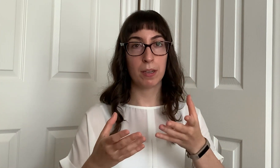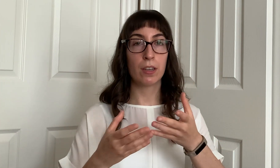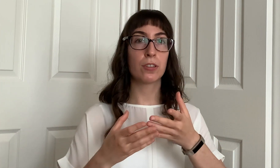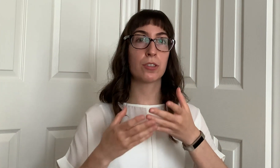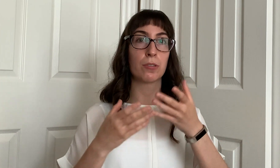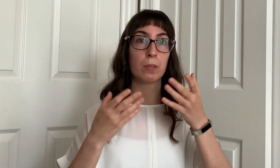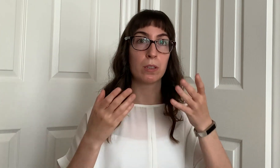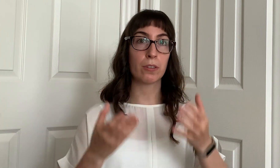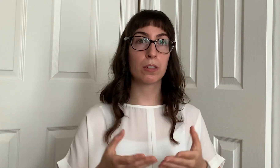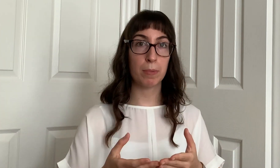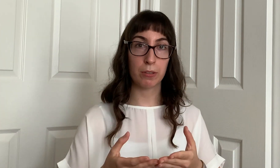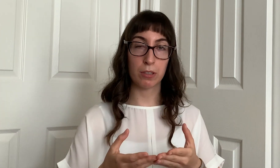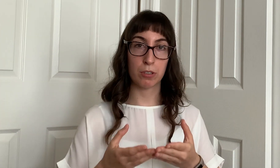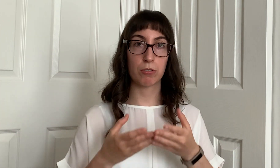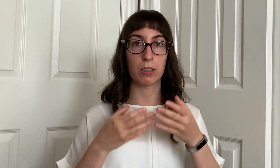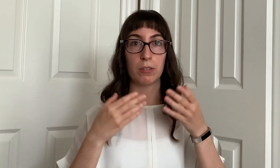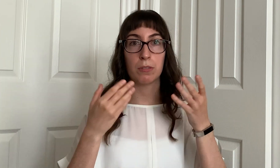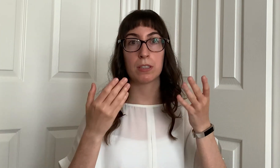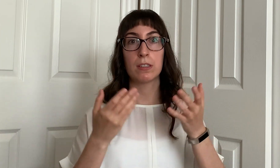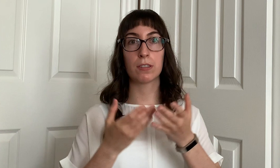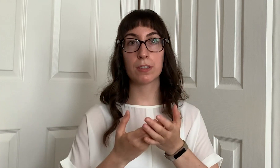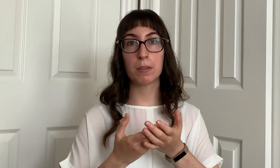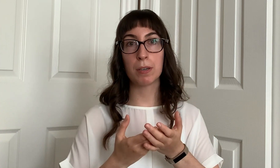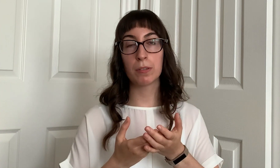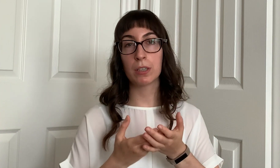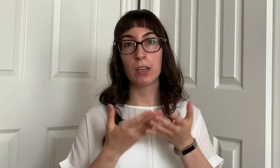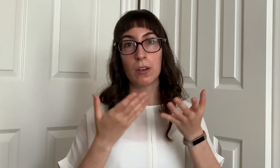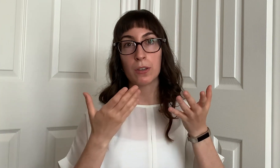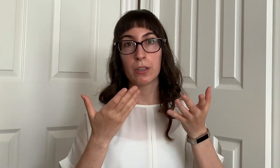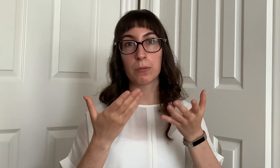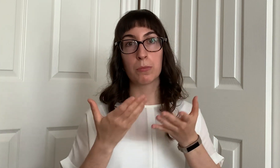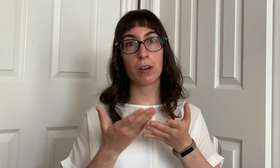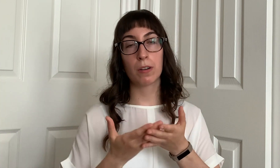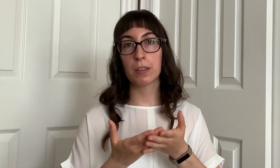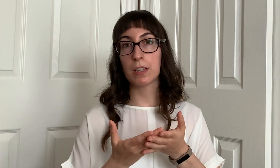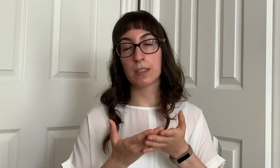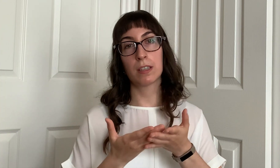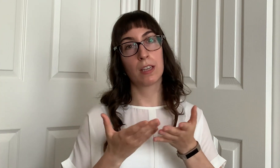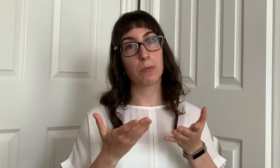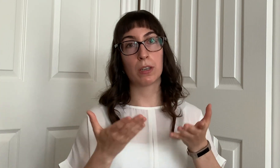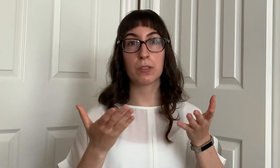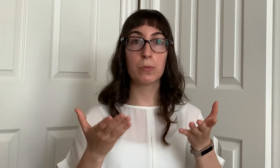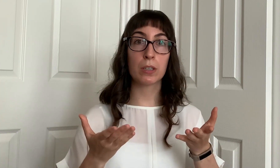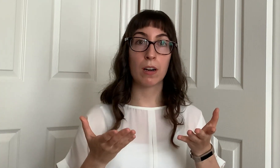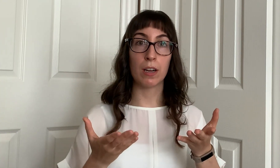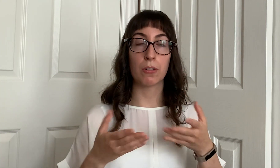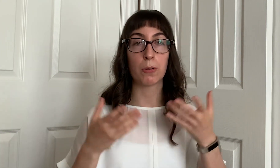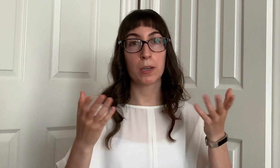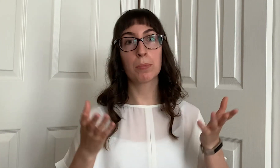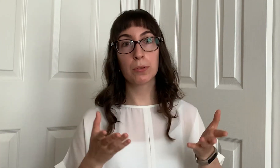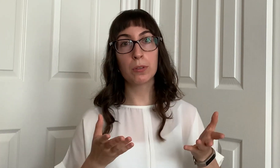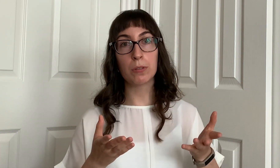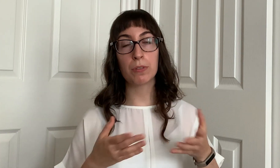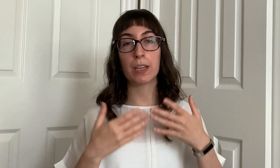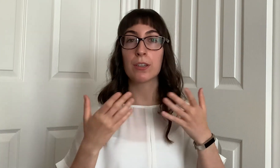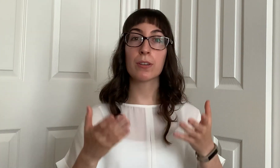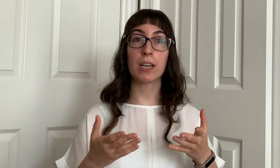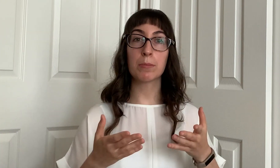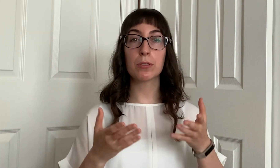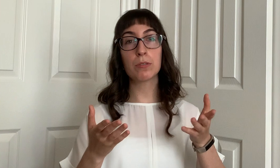to learn about their struggles learn about you know what are the things that they want to work on or improve and you're able